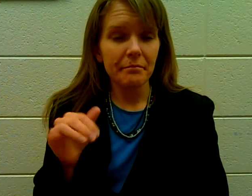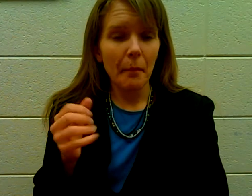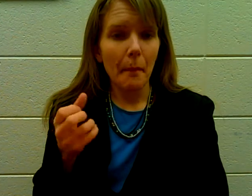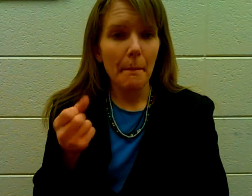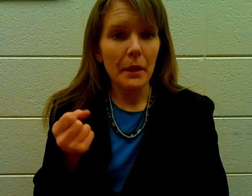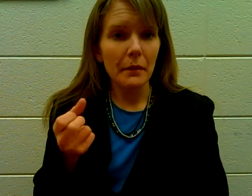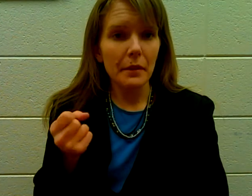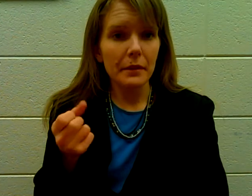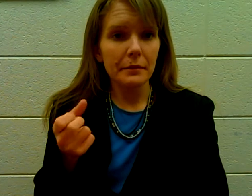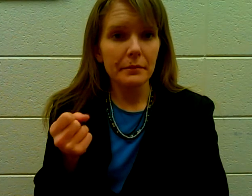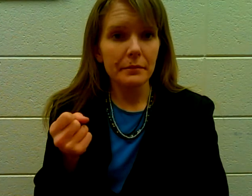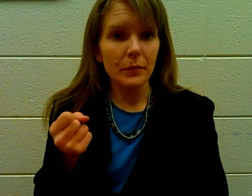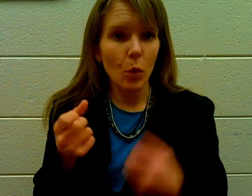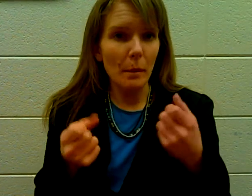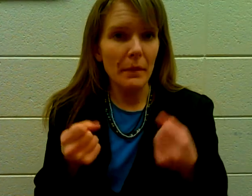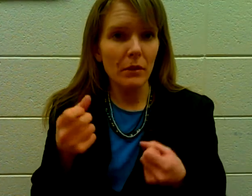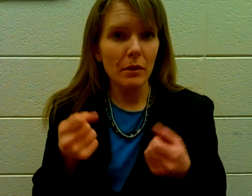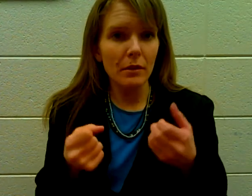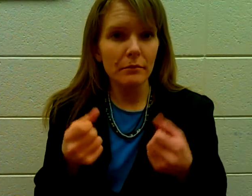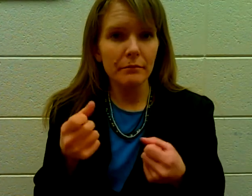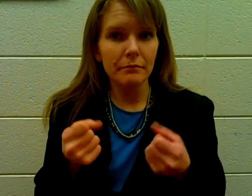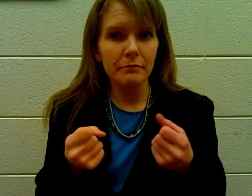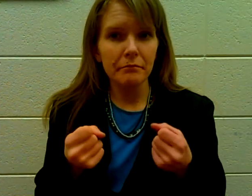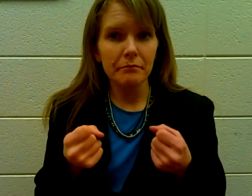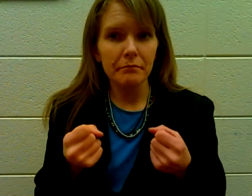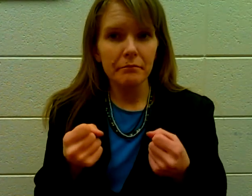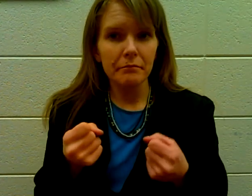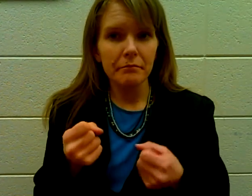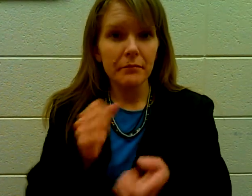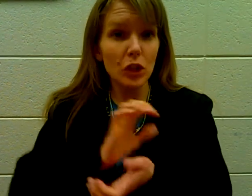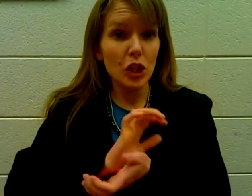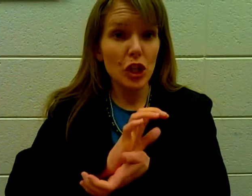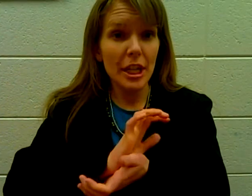Milk. Or milk. Cheese.